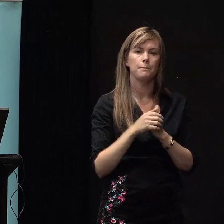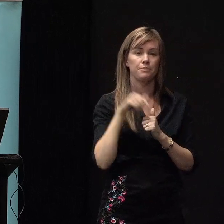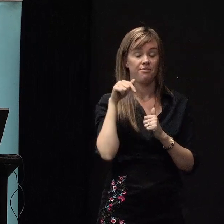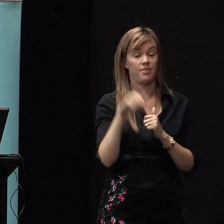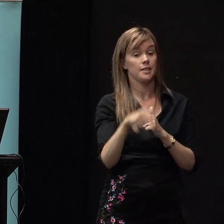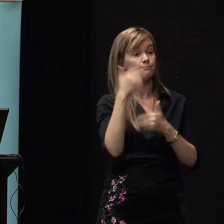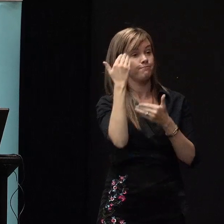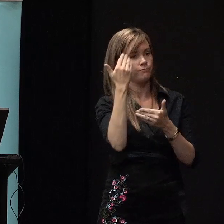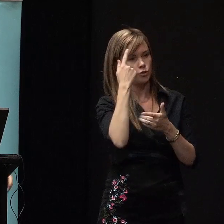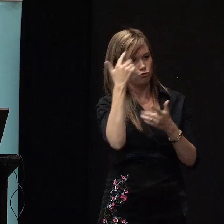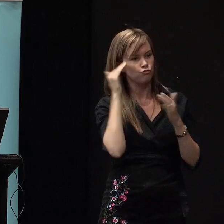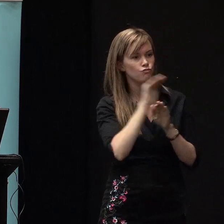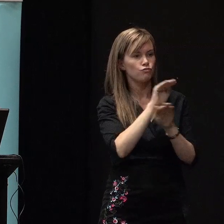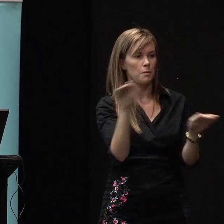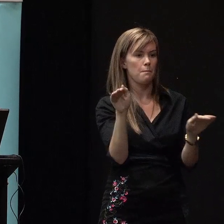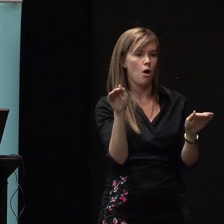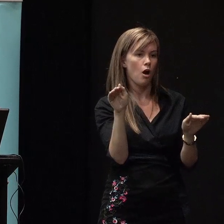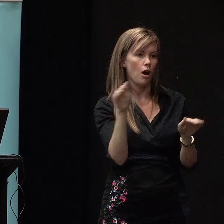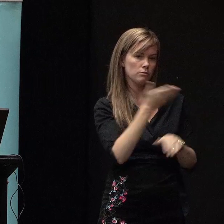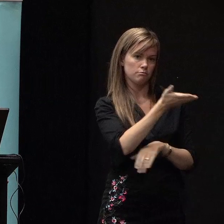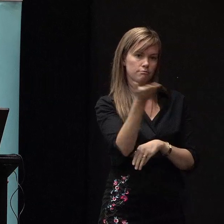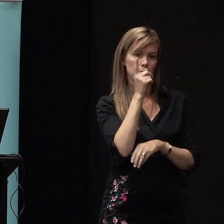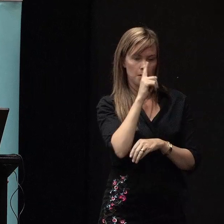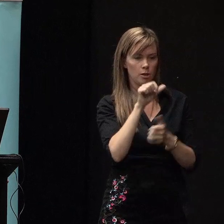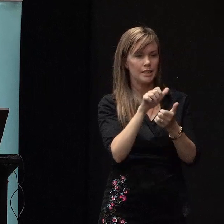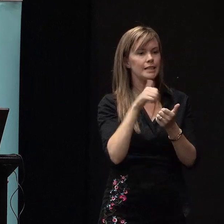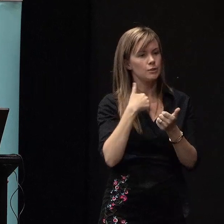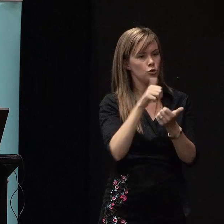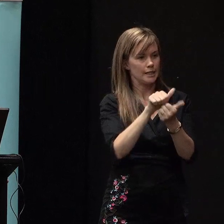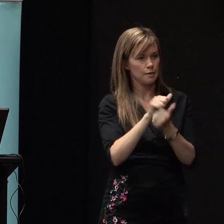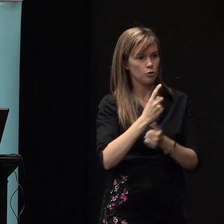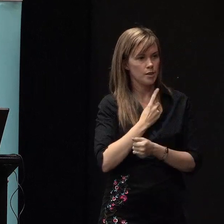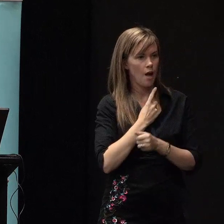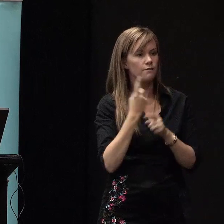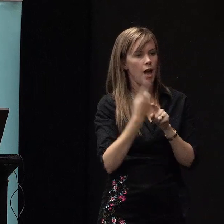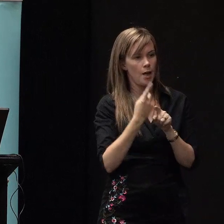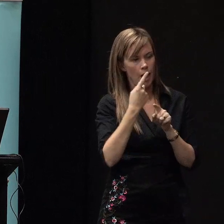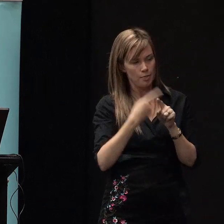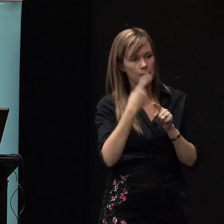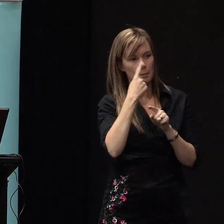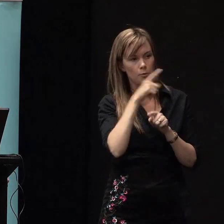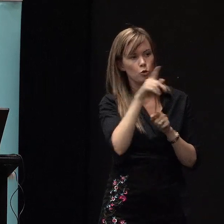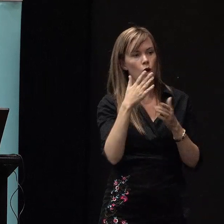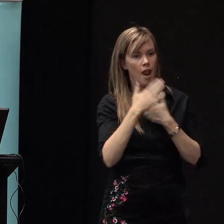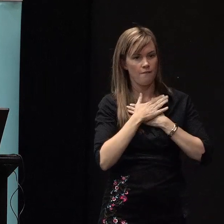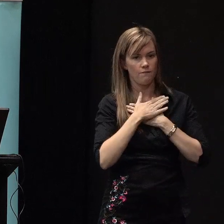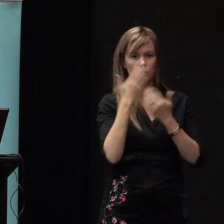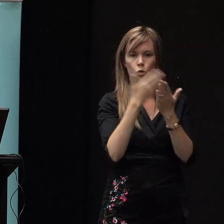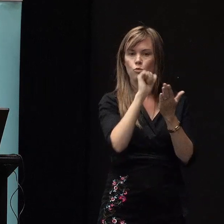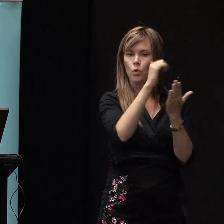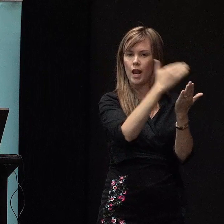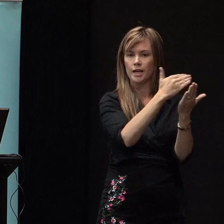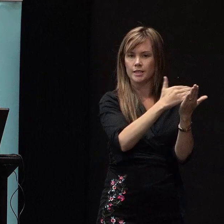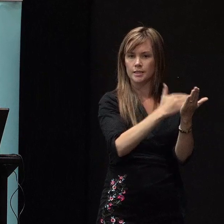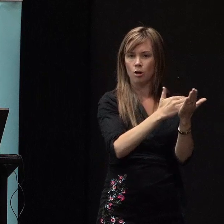session is about reminding people to keep yourself and the people you love on that list because recovery